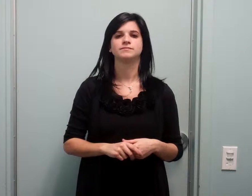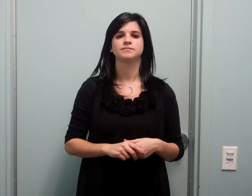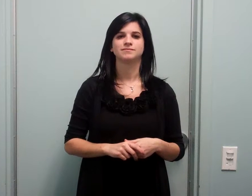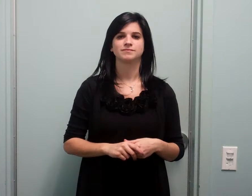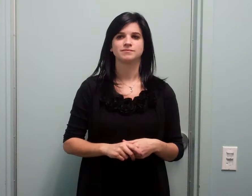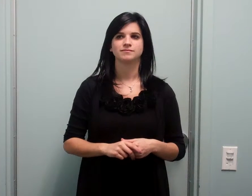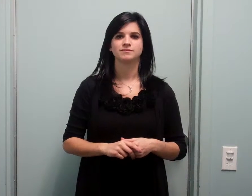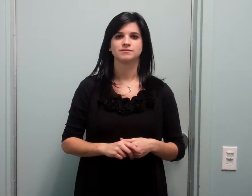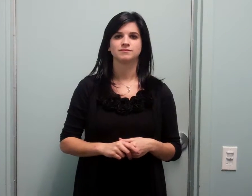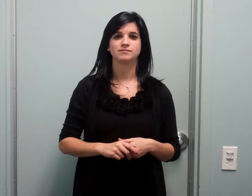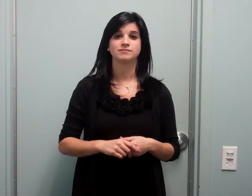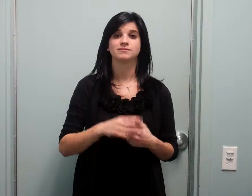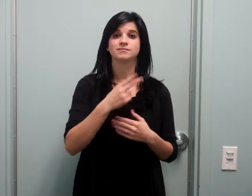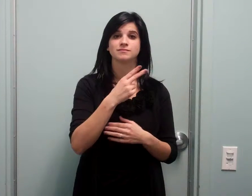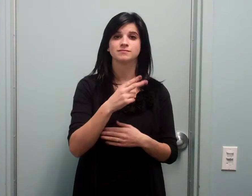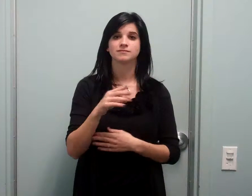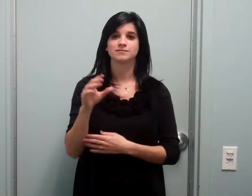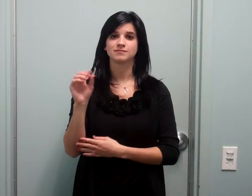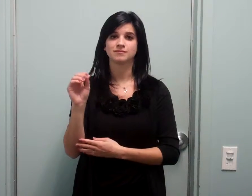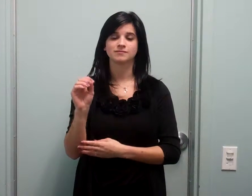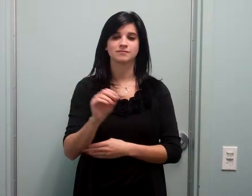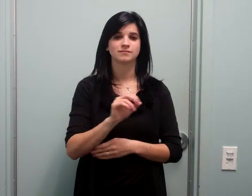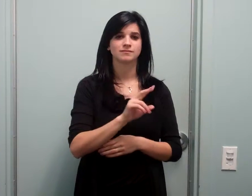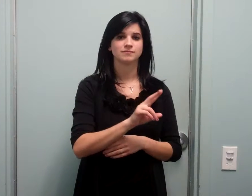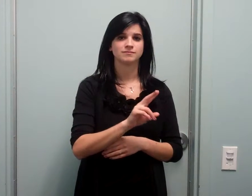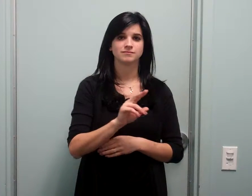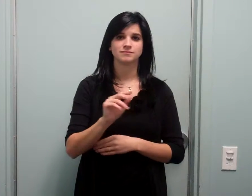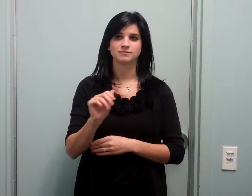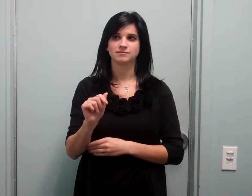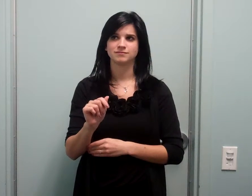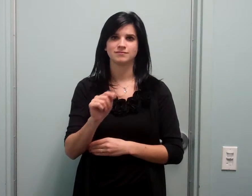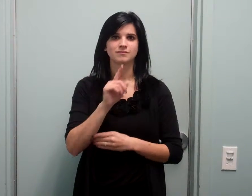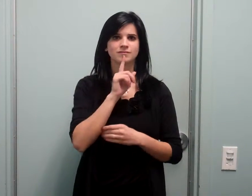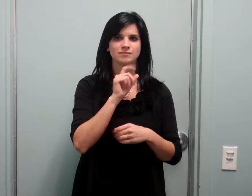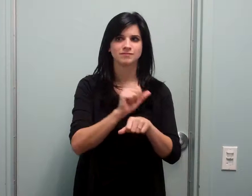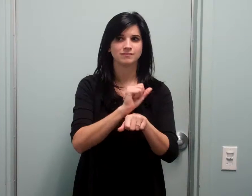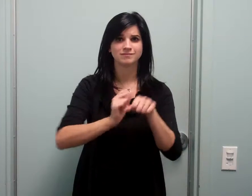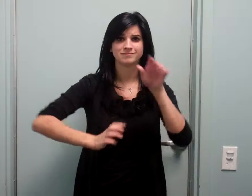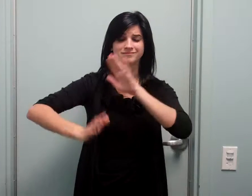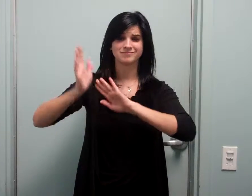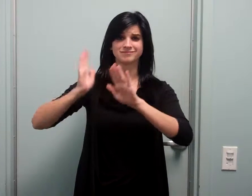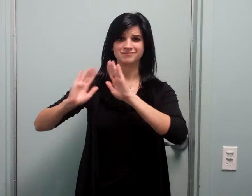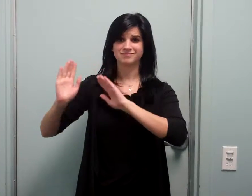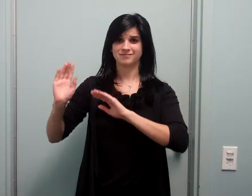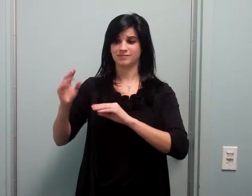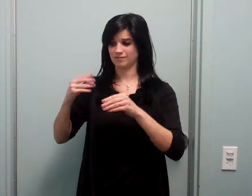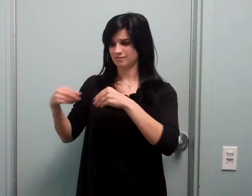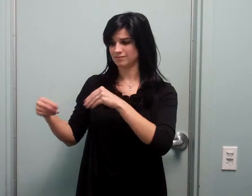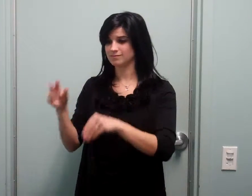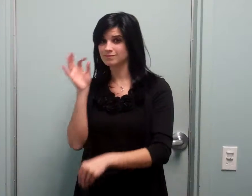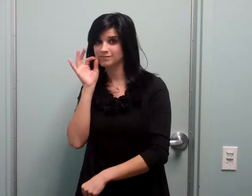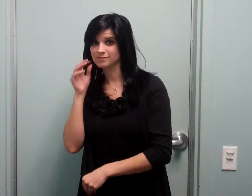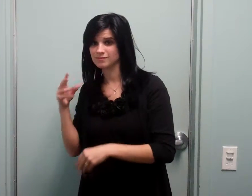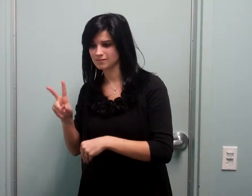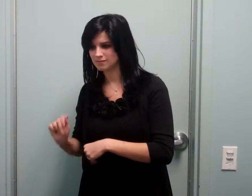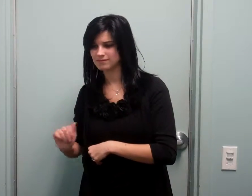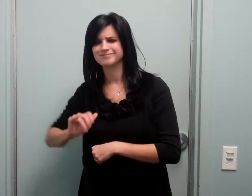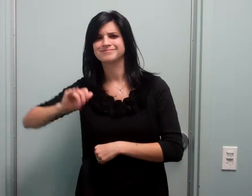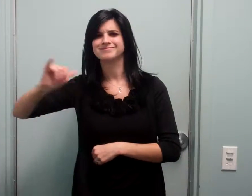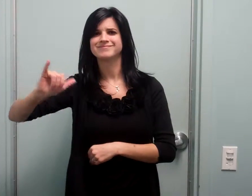H to the Nizzo, V to the Nizzo, I was shizzled by Nizzo, used to dribble down in VA, was hervin' em in